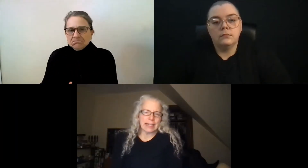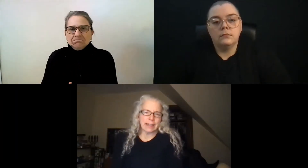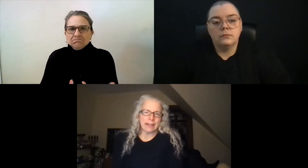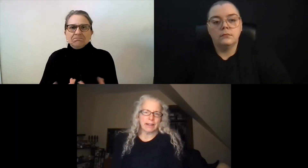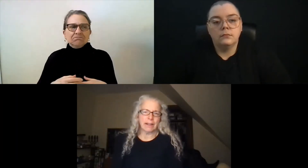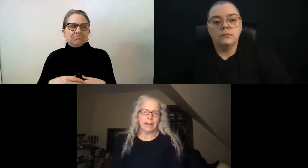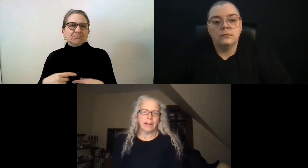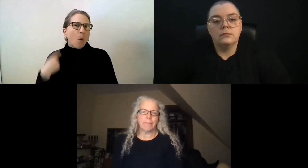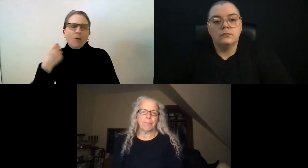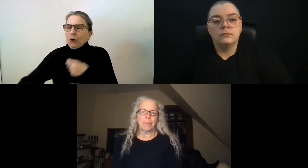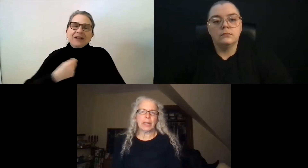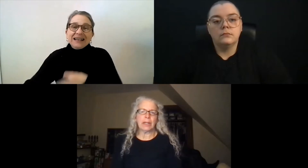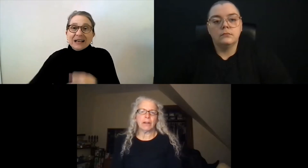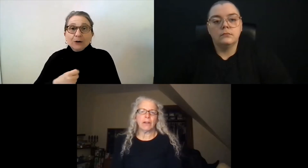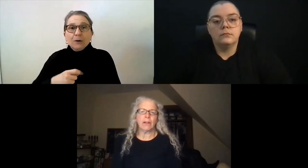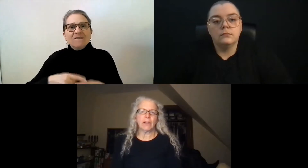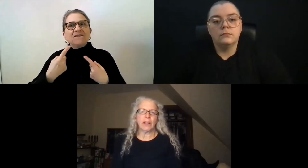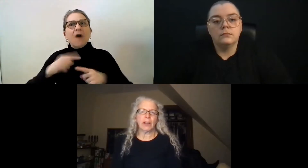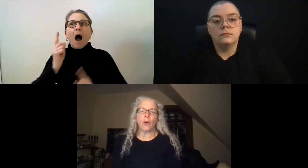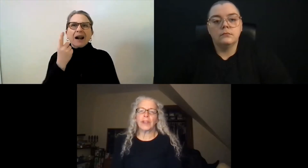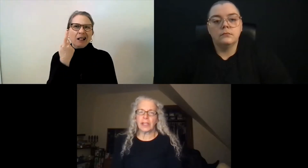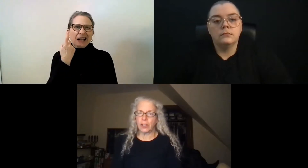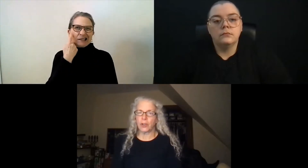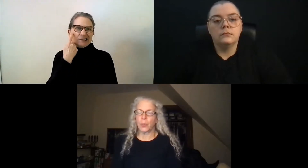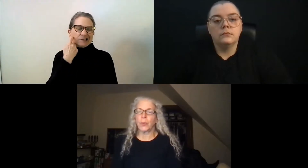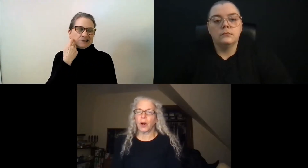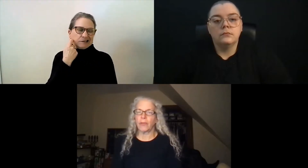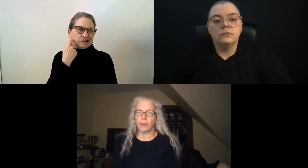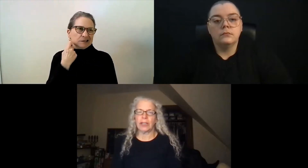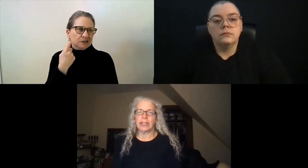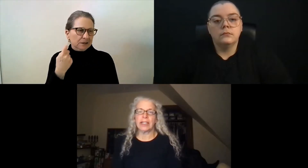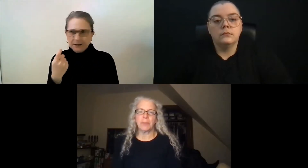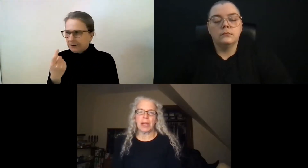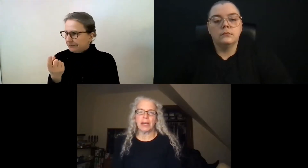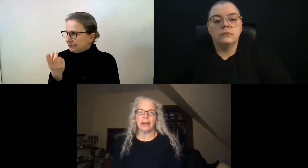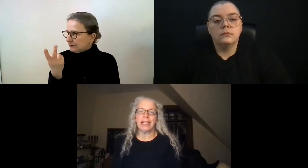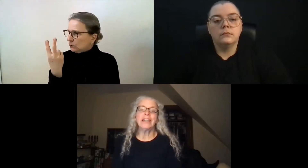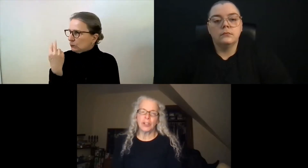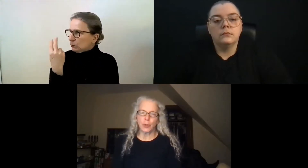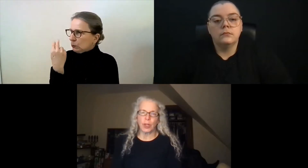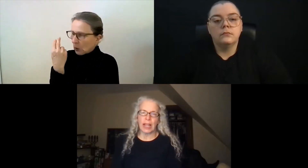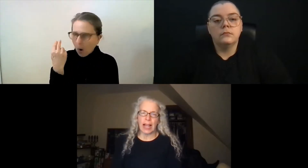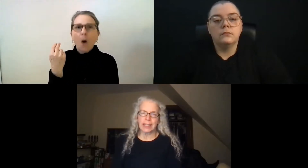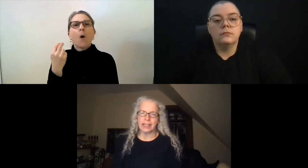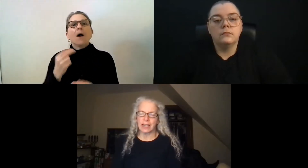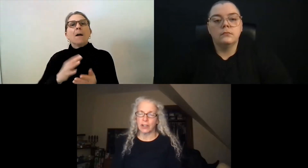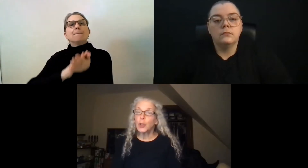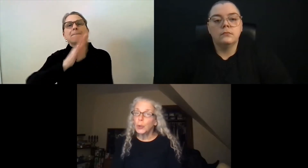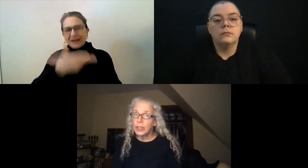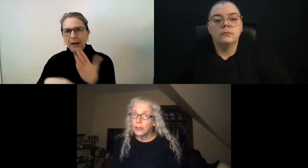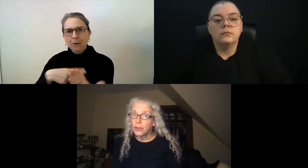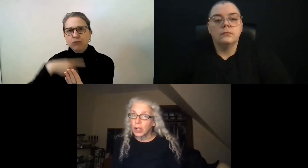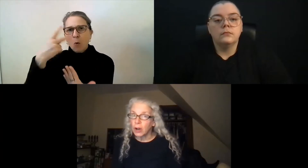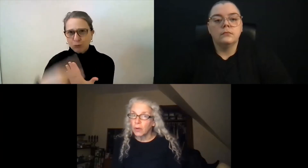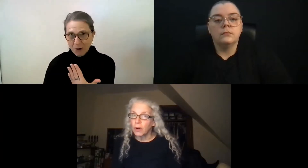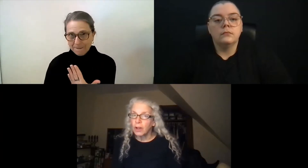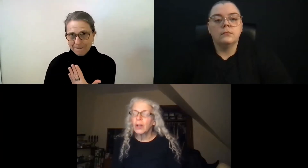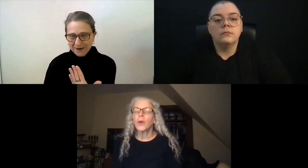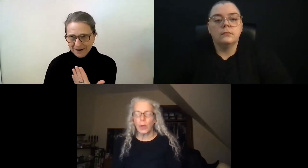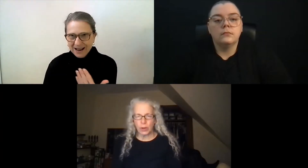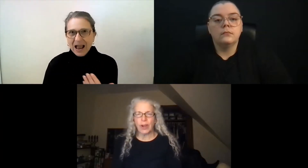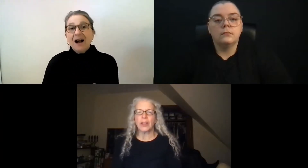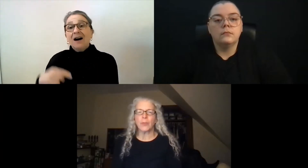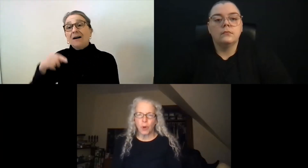classes. But over the years, we were offering these individual classes. And two years ago,